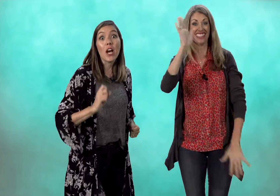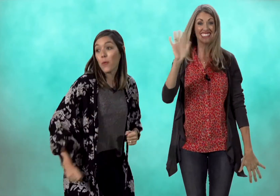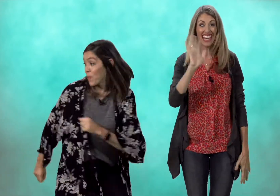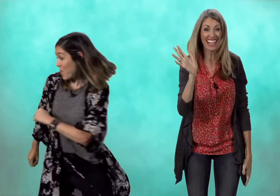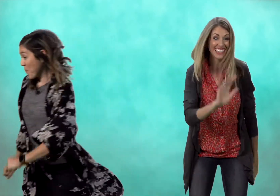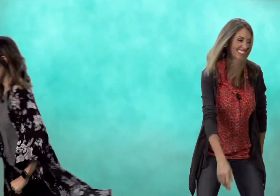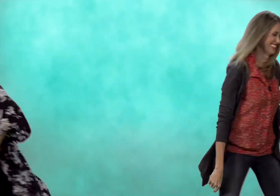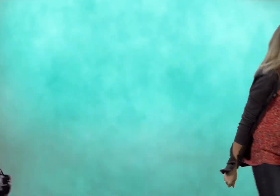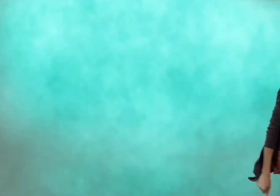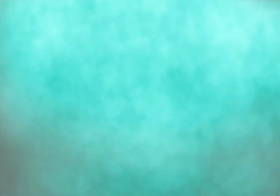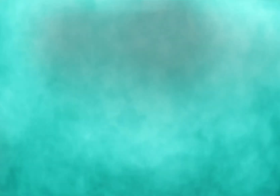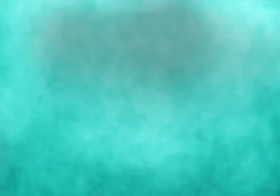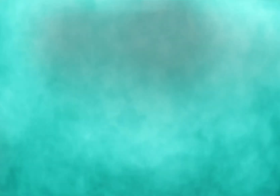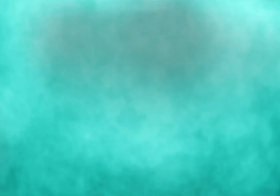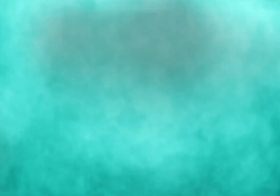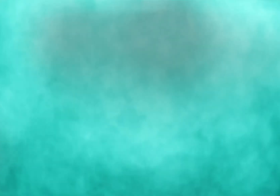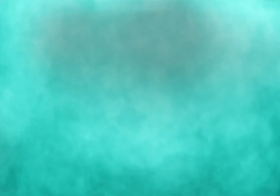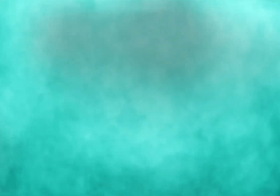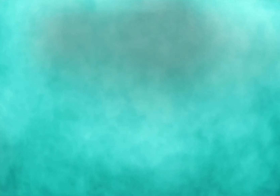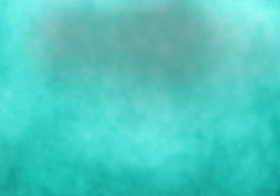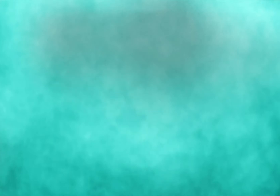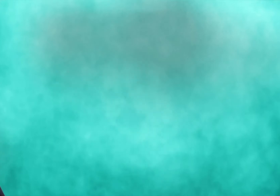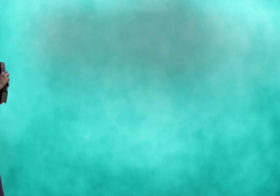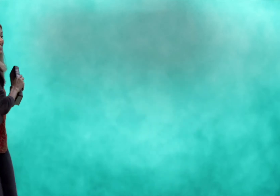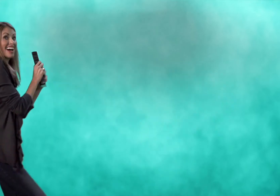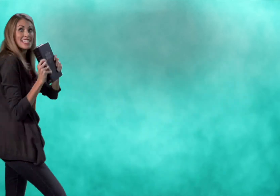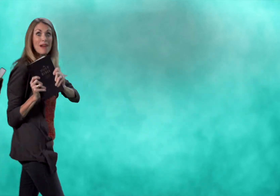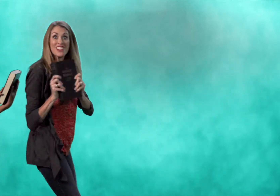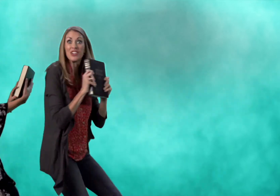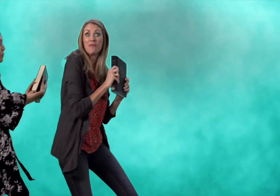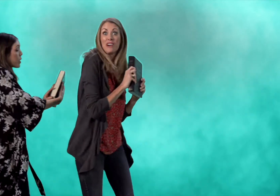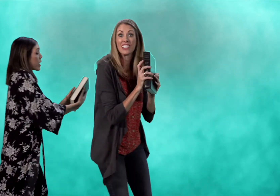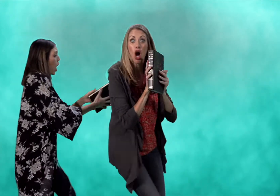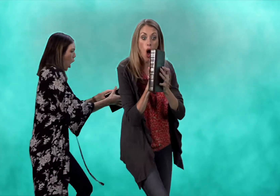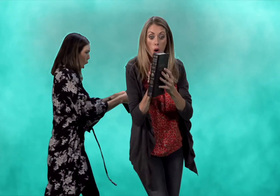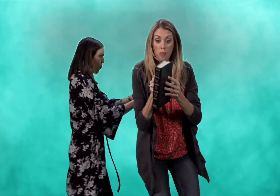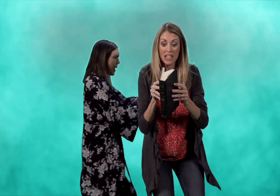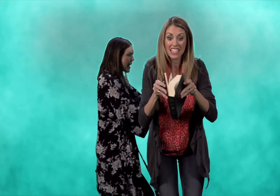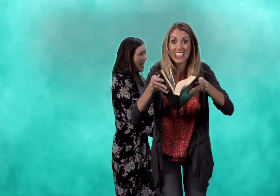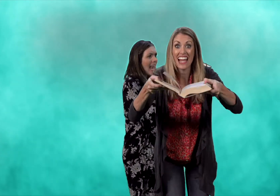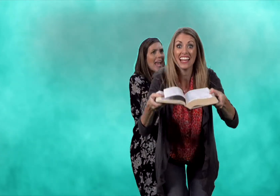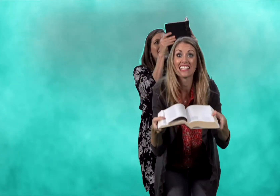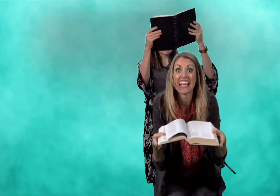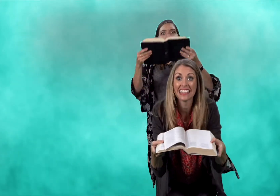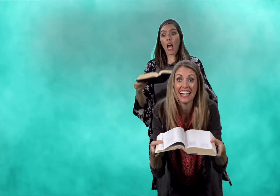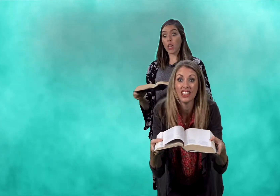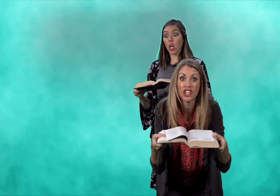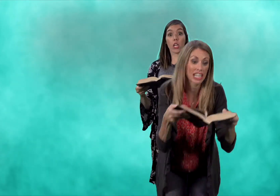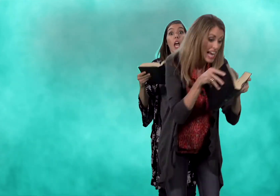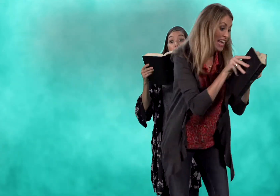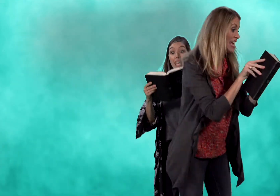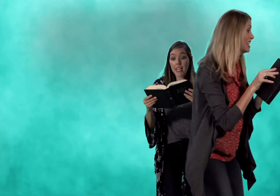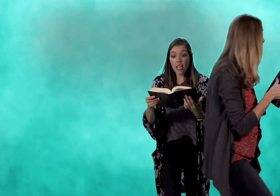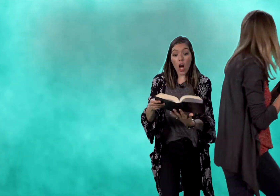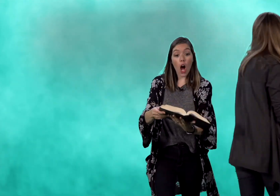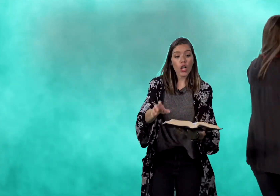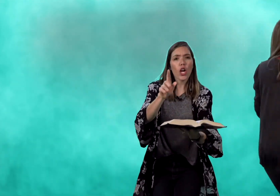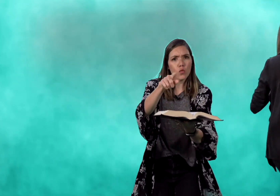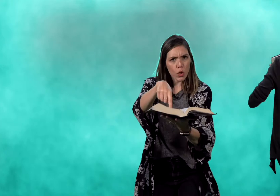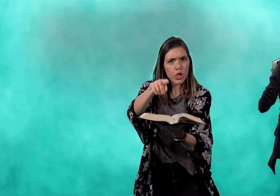let's